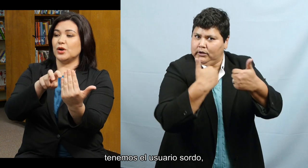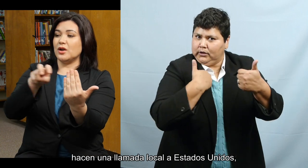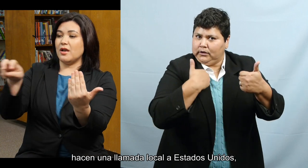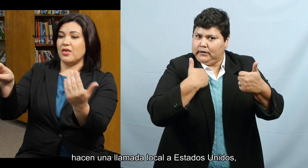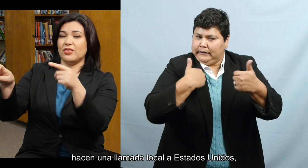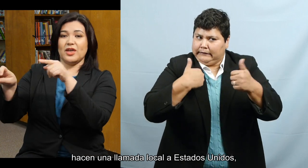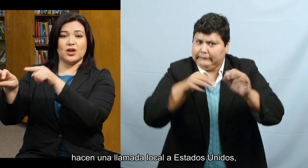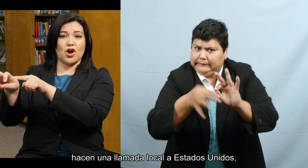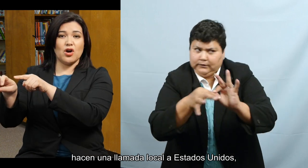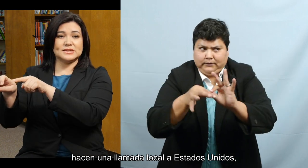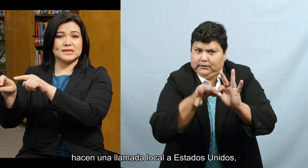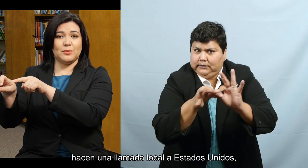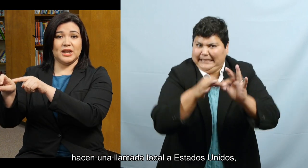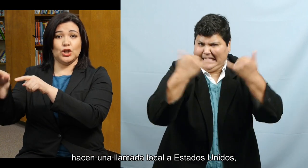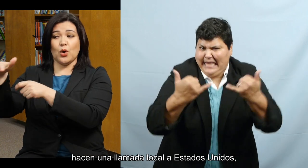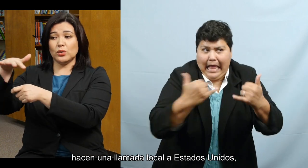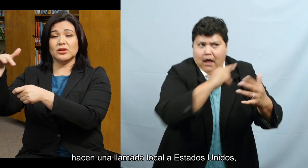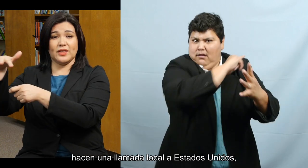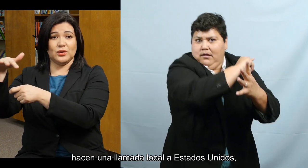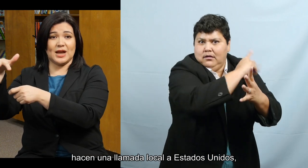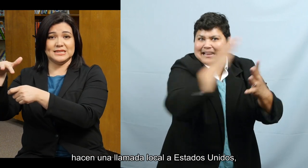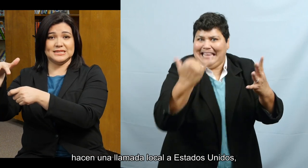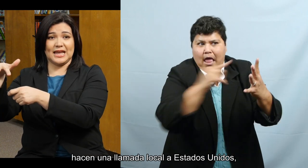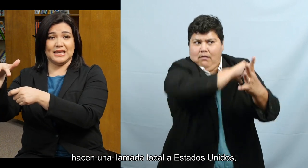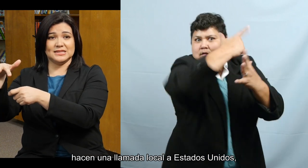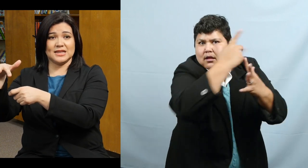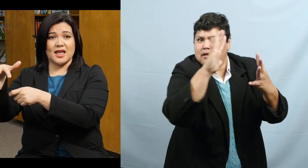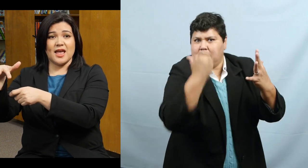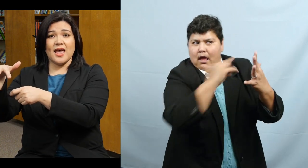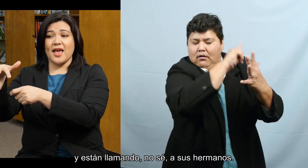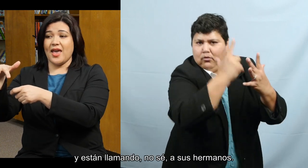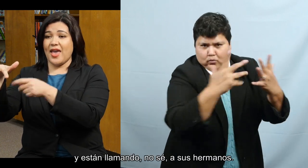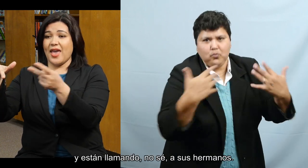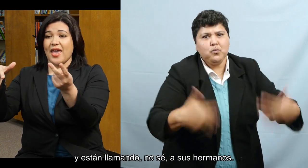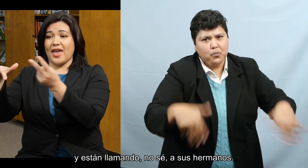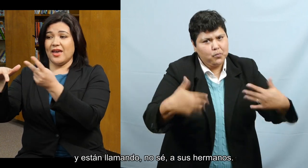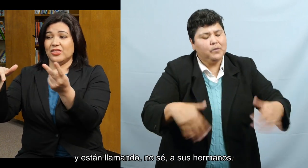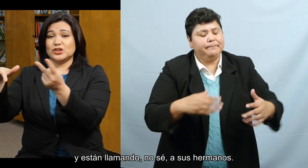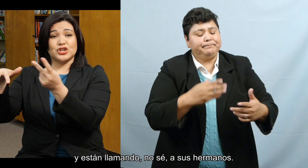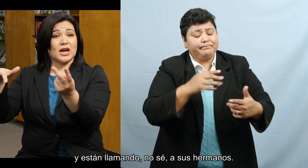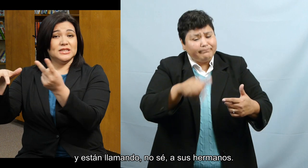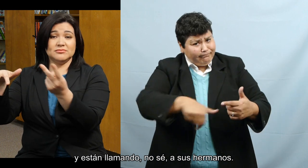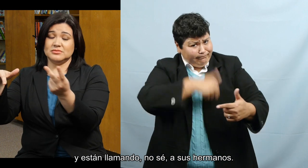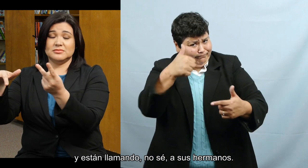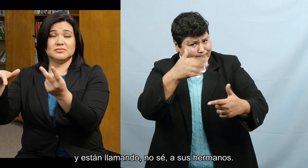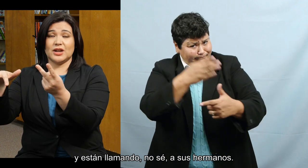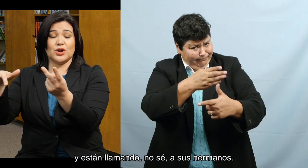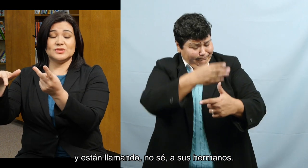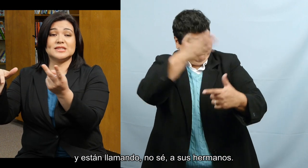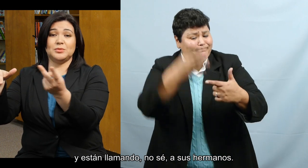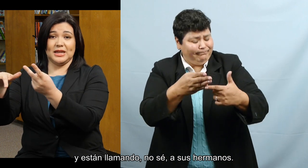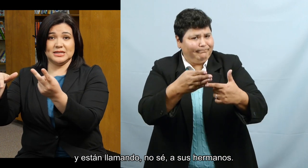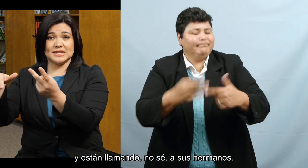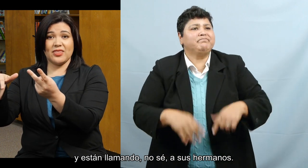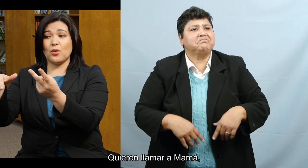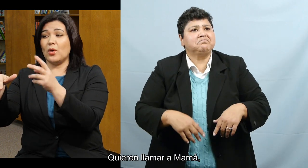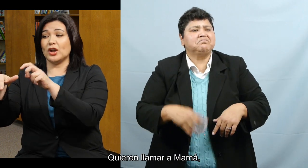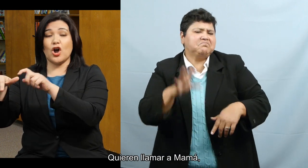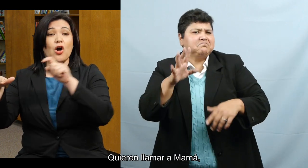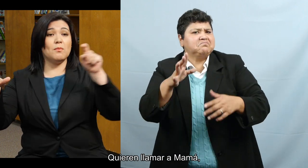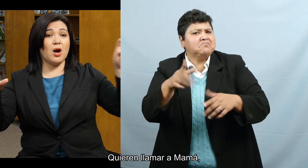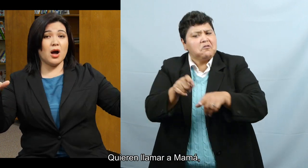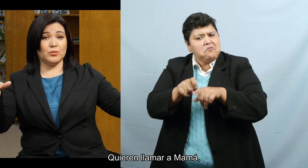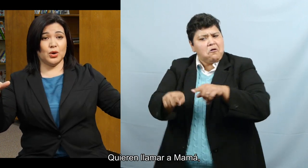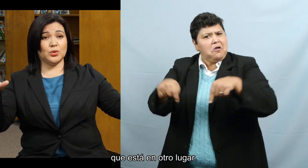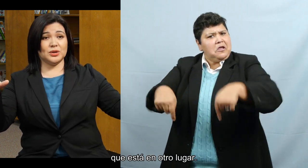user. They call somebody local in the United States and they're talking, I don't know, siblings. They